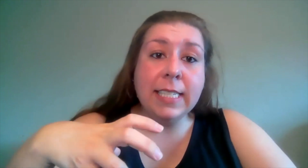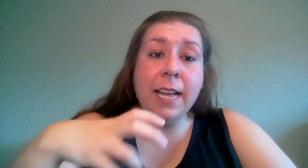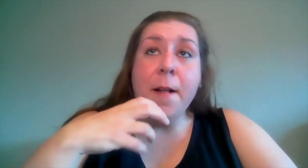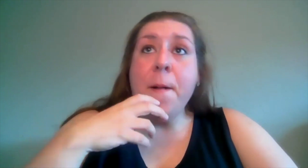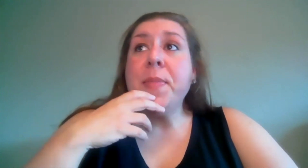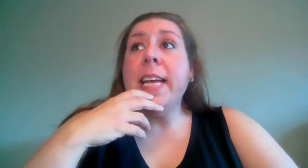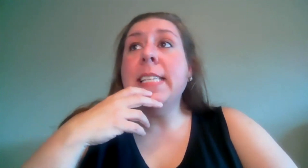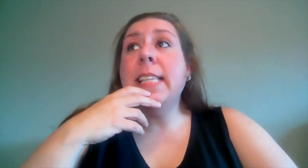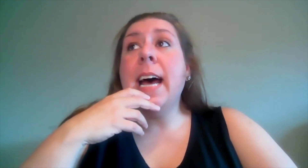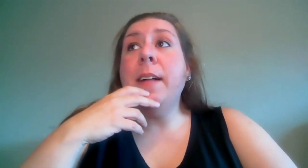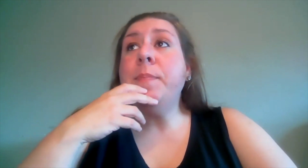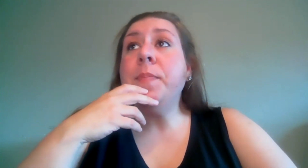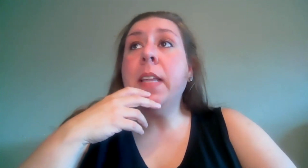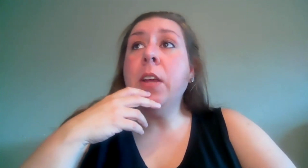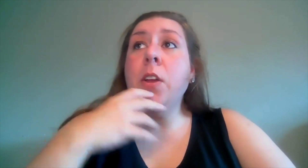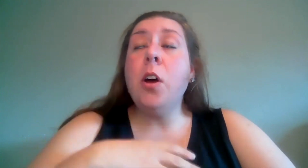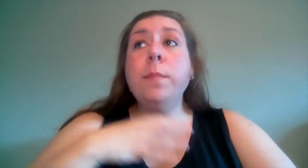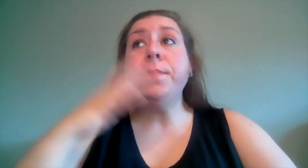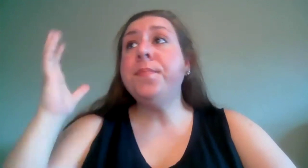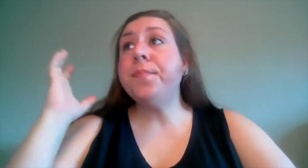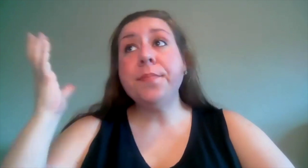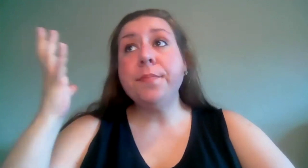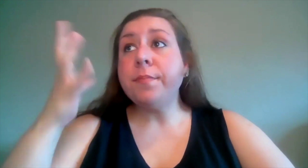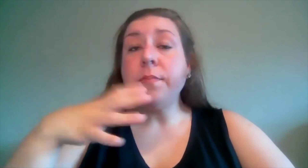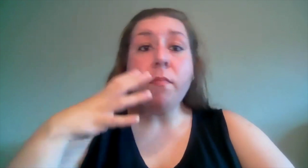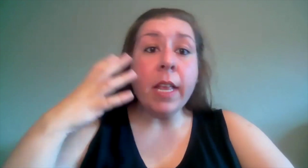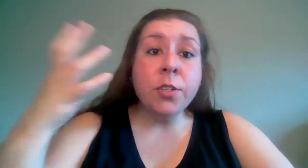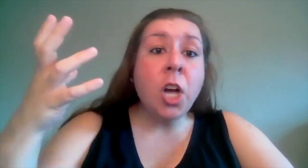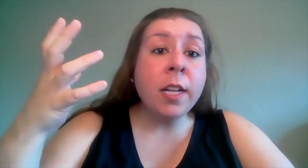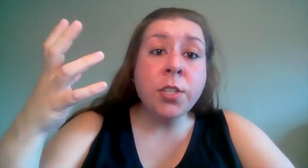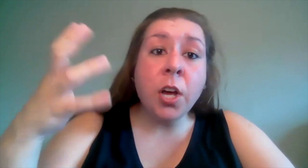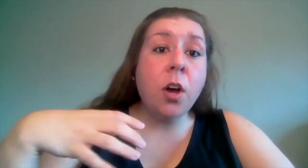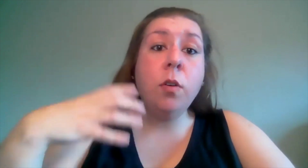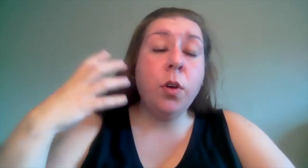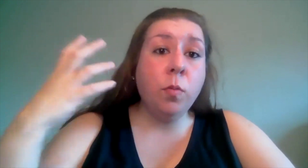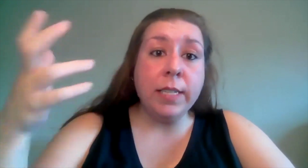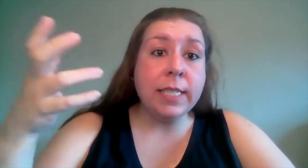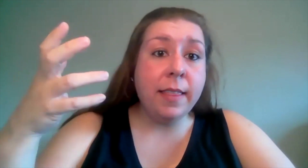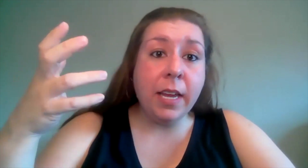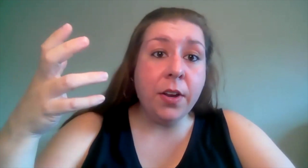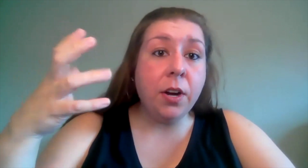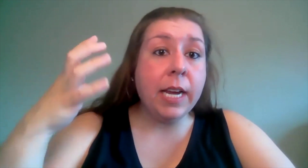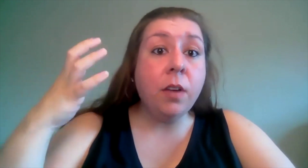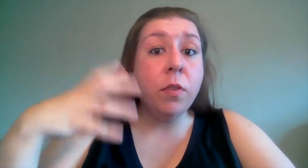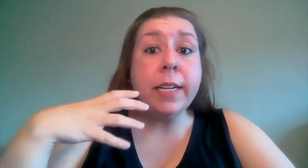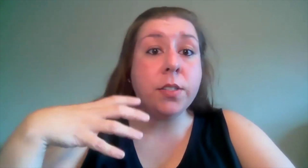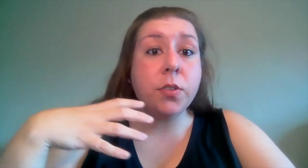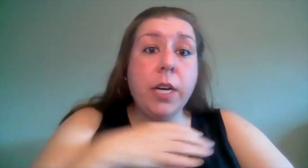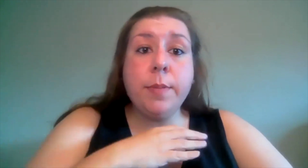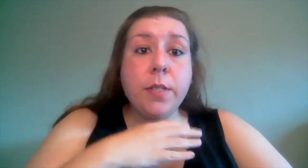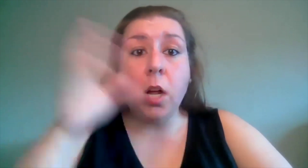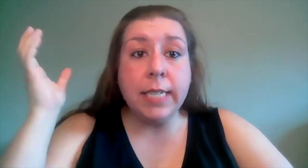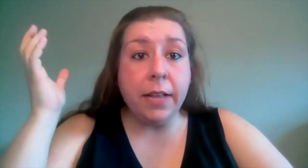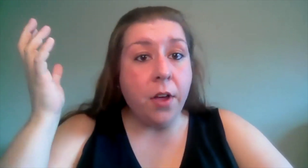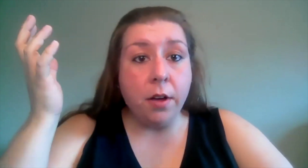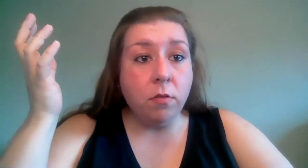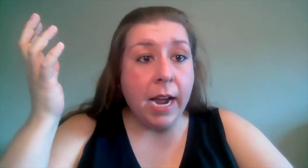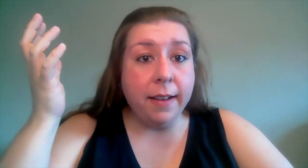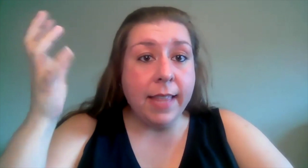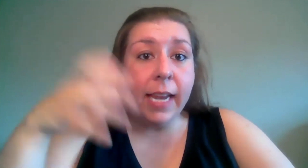is that you know john doe who runs the theater can read scripts all day long right they